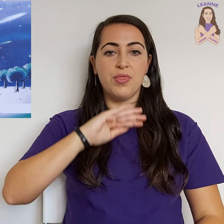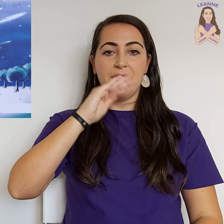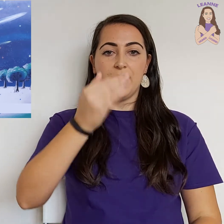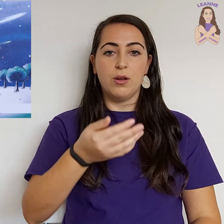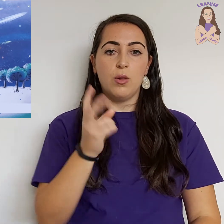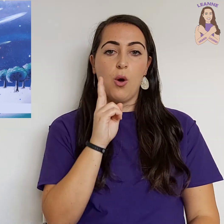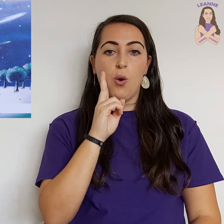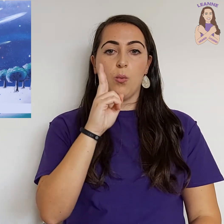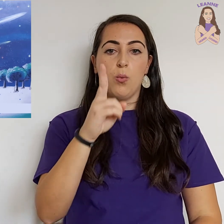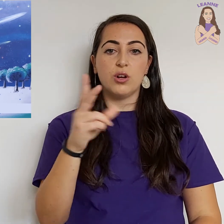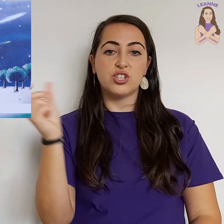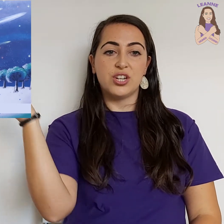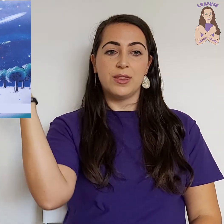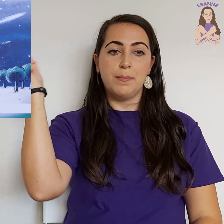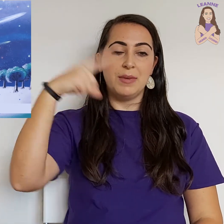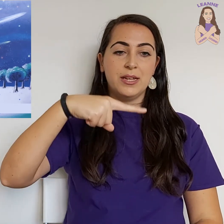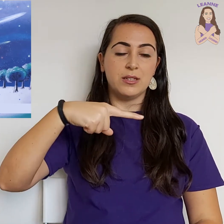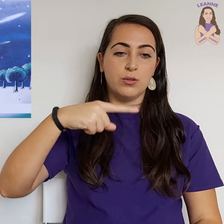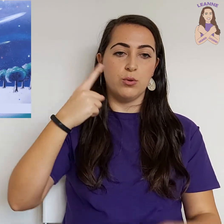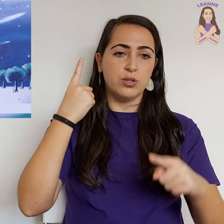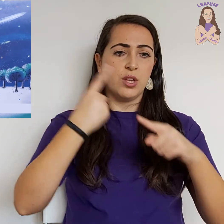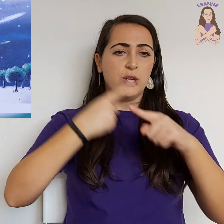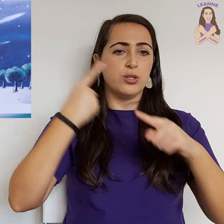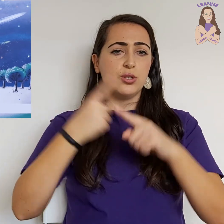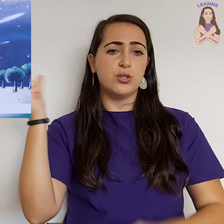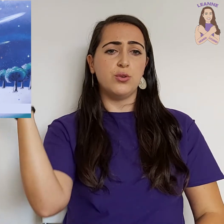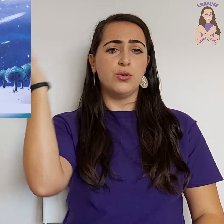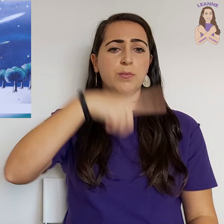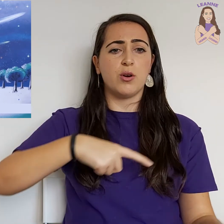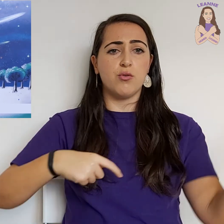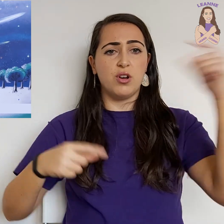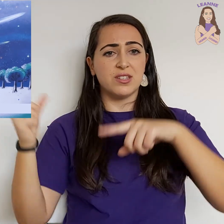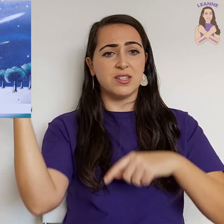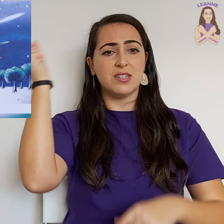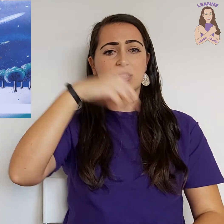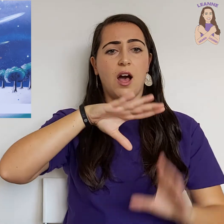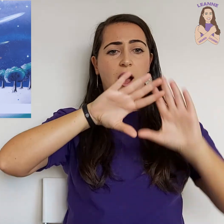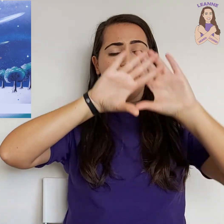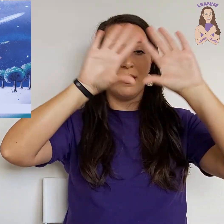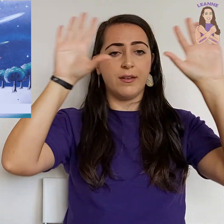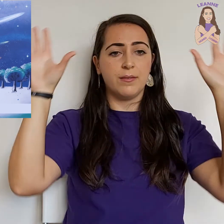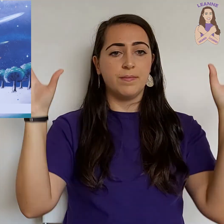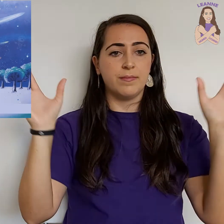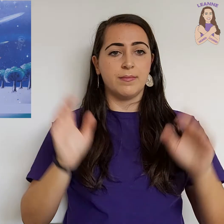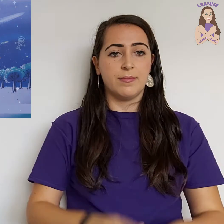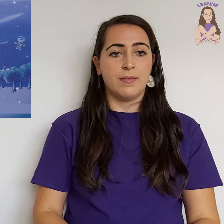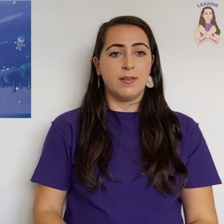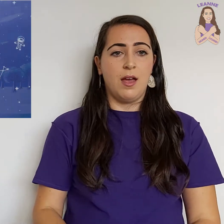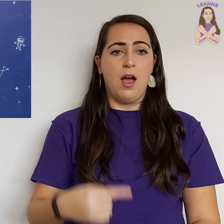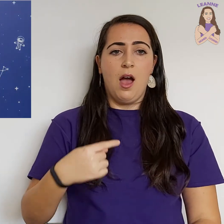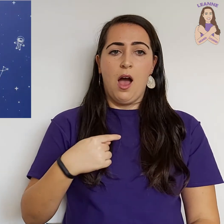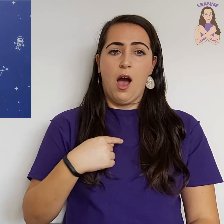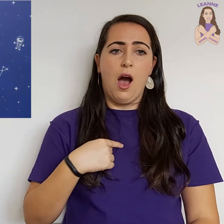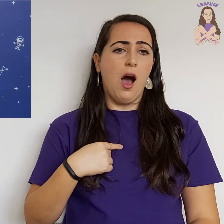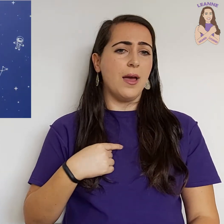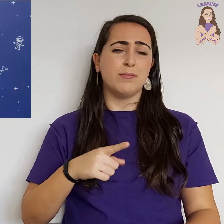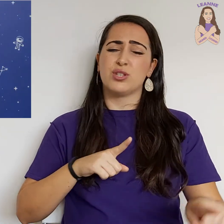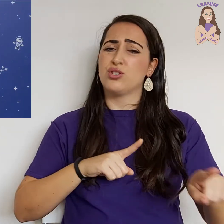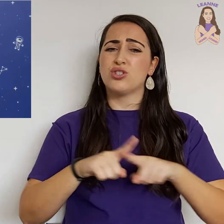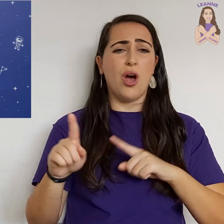the hill, watching the meteors zoom across the sky. I'm so